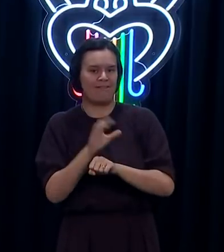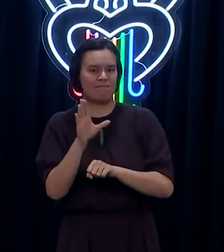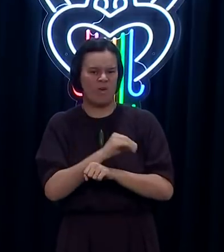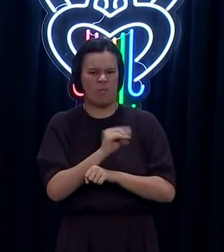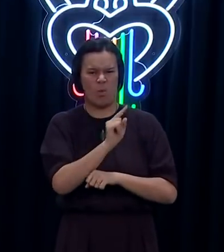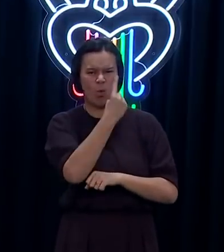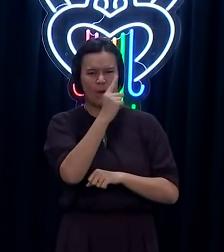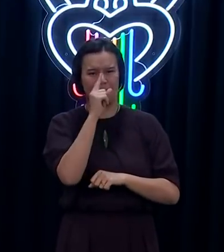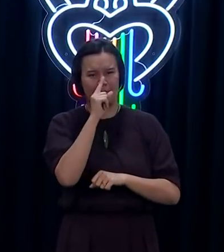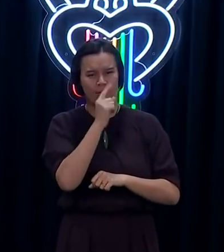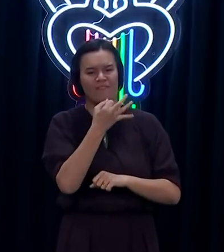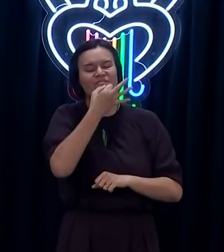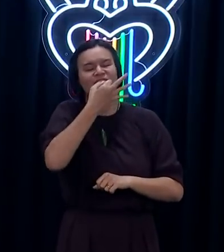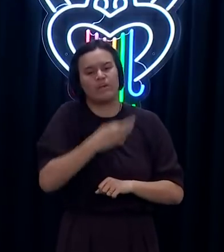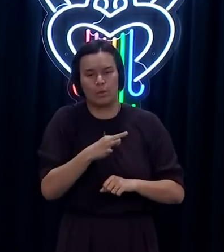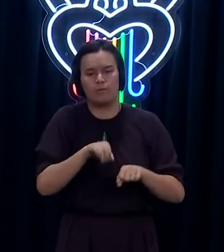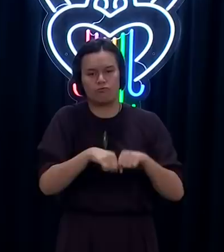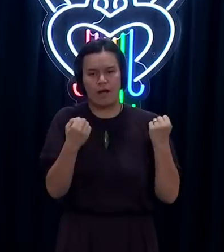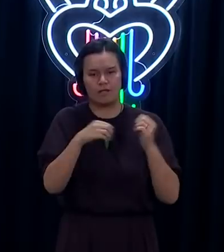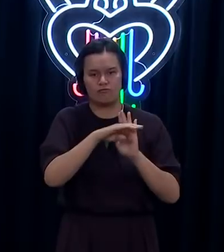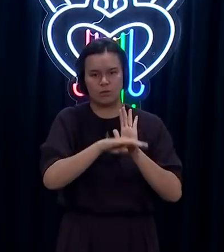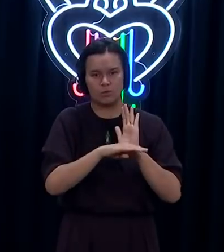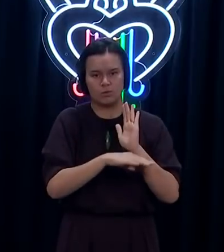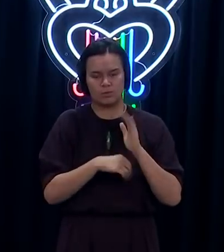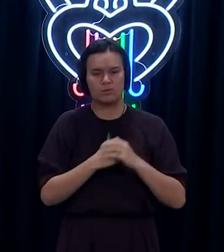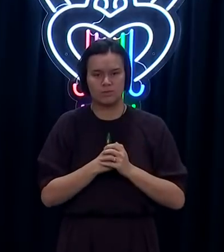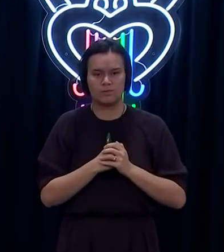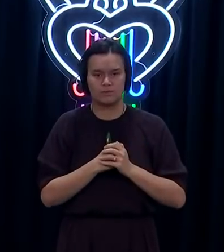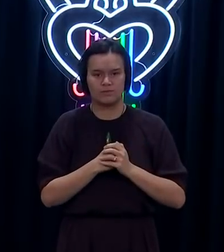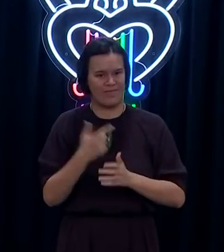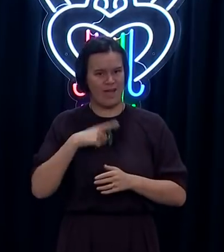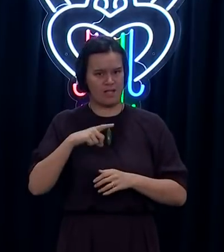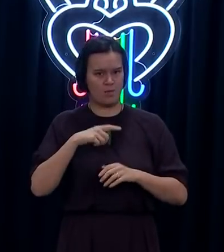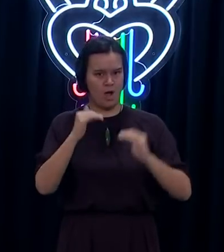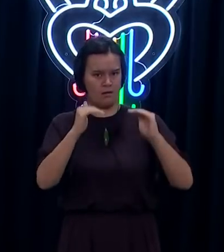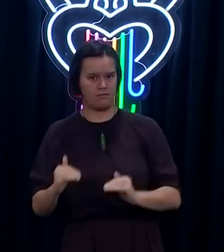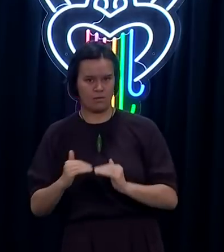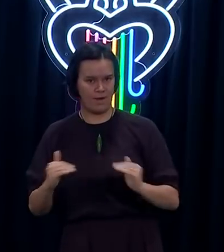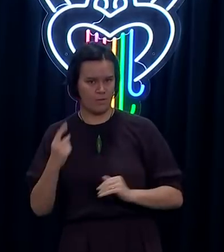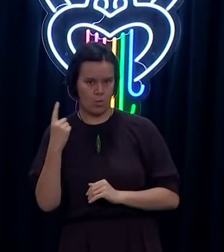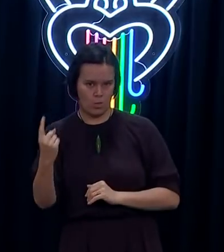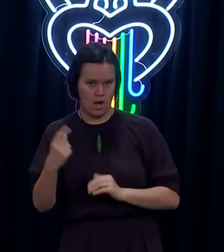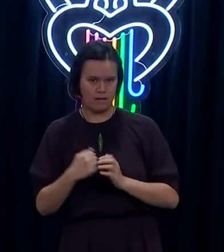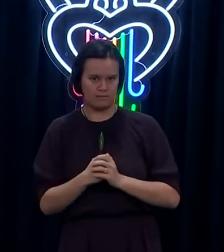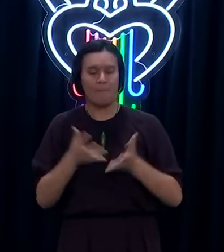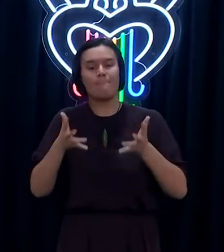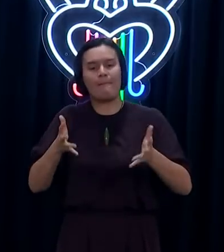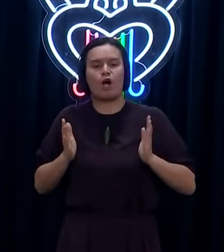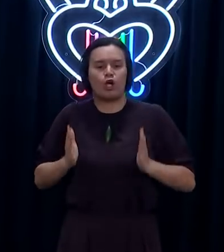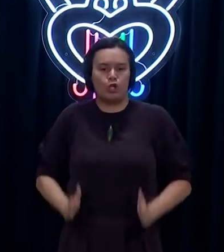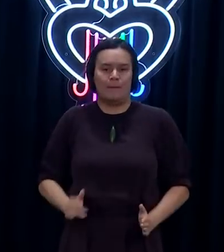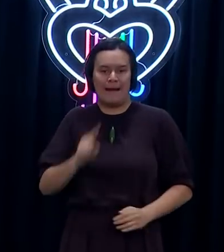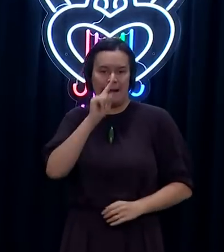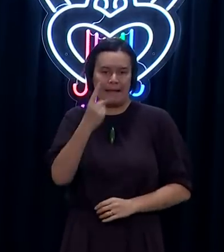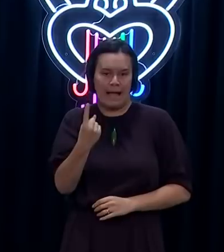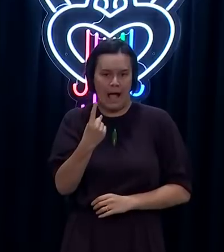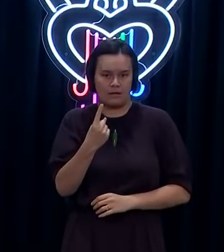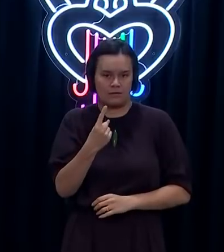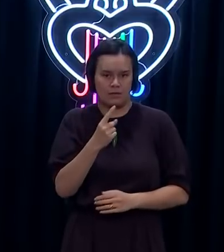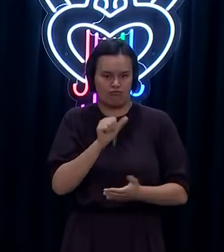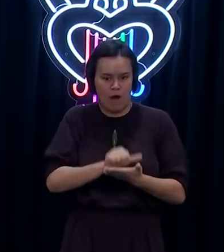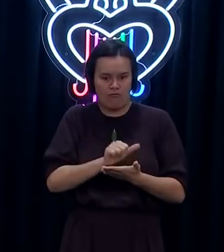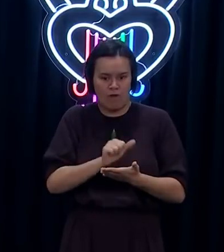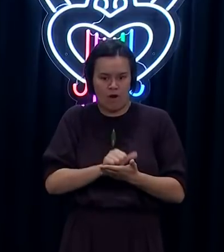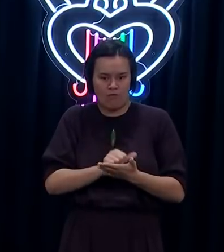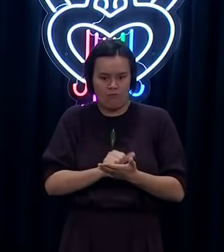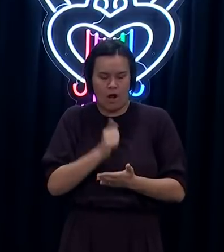to make sure that we have measures in place but we also know we are dealing with human behaviour there will be individuals who seek to break the rules